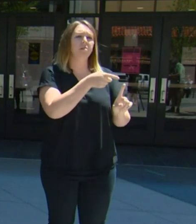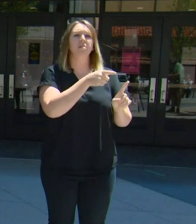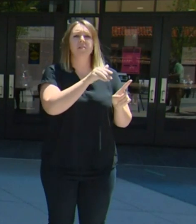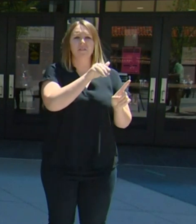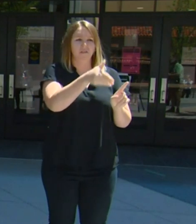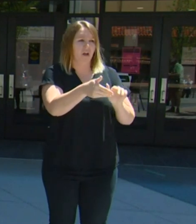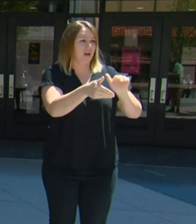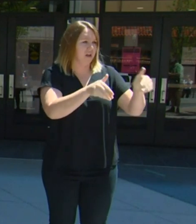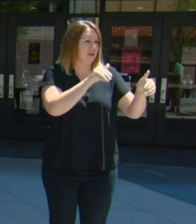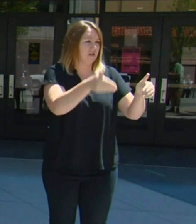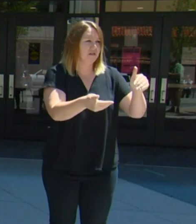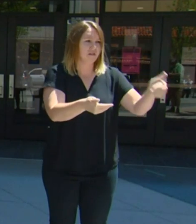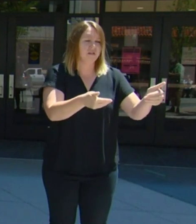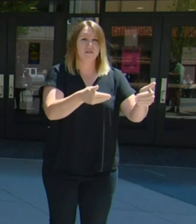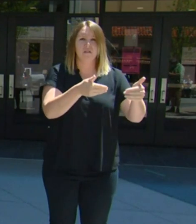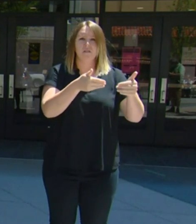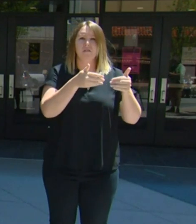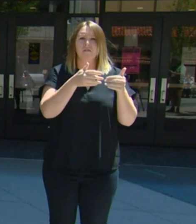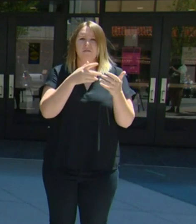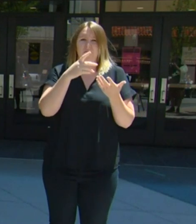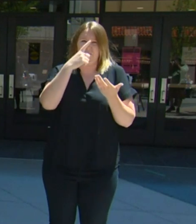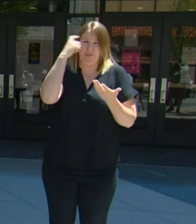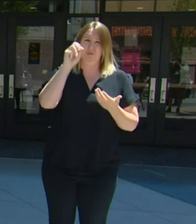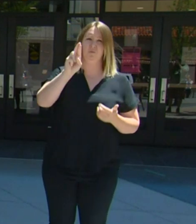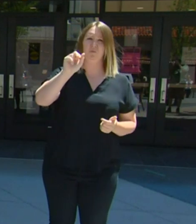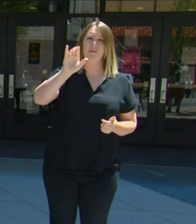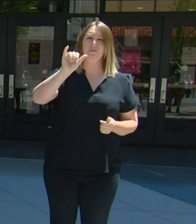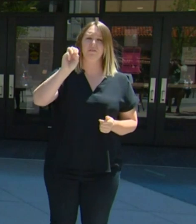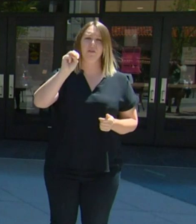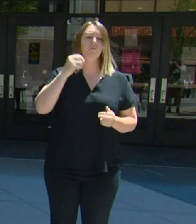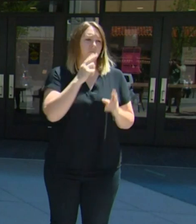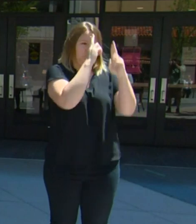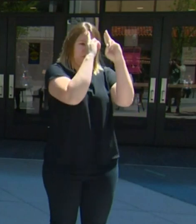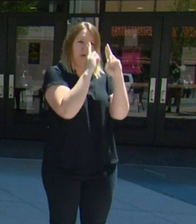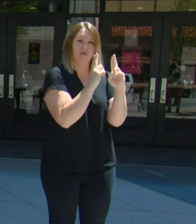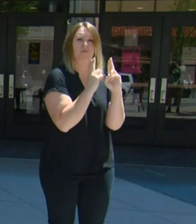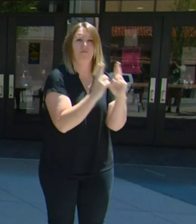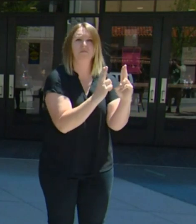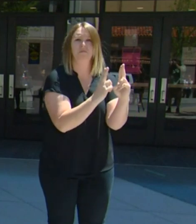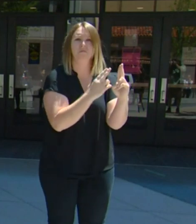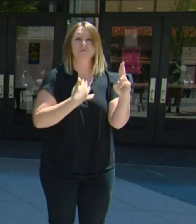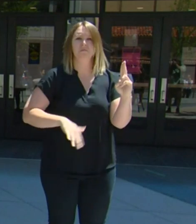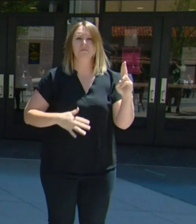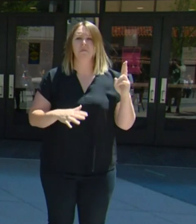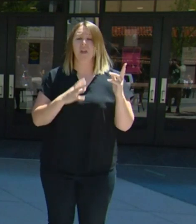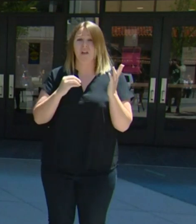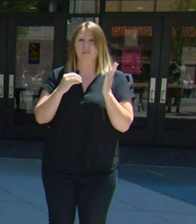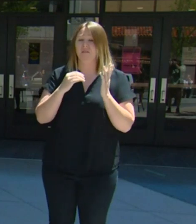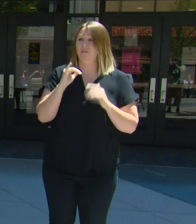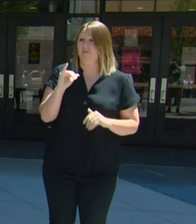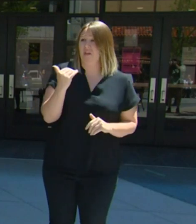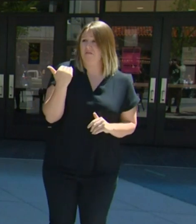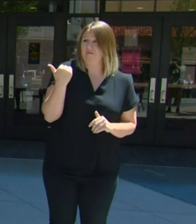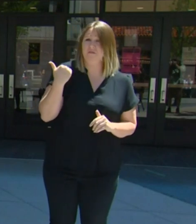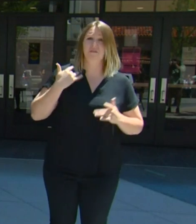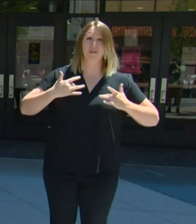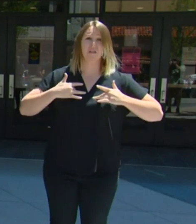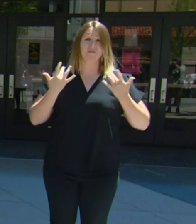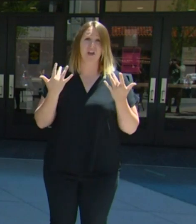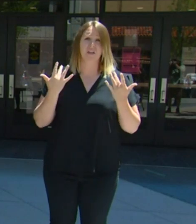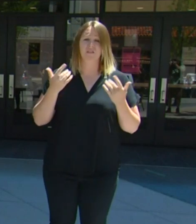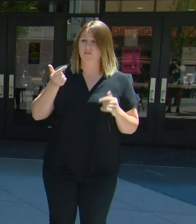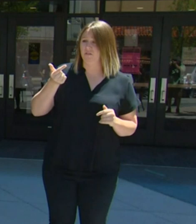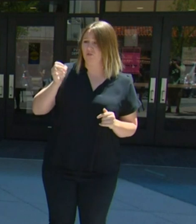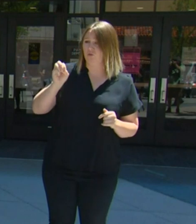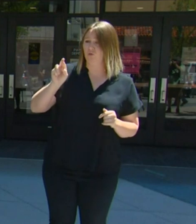their lives to racism in our country and we recognize event that events especially like the event and the unjust death